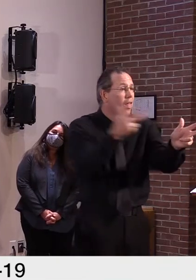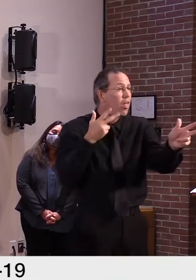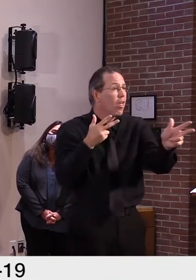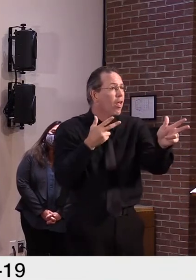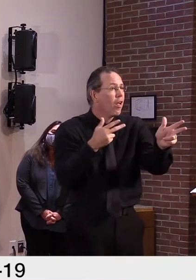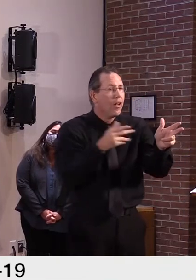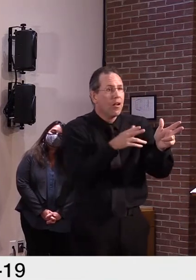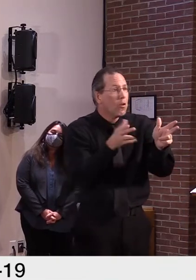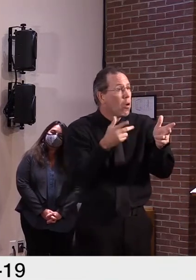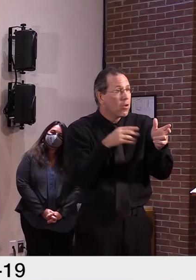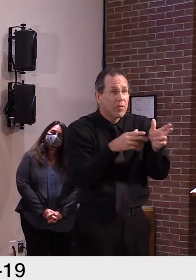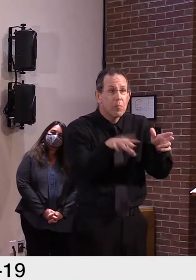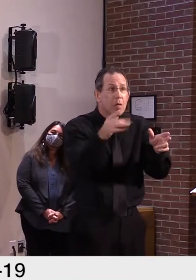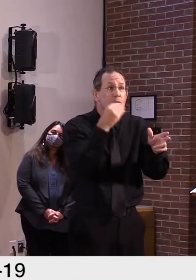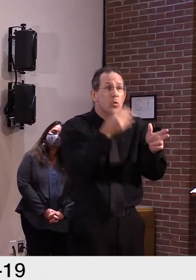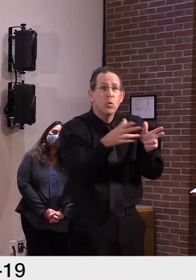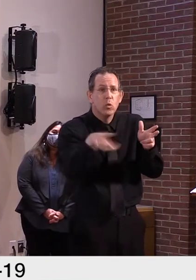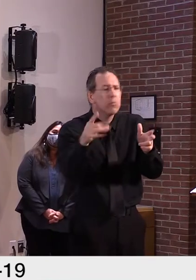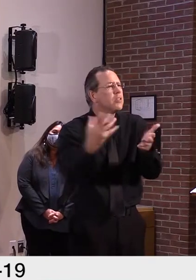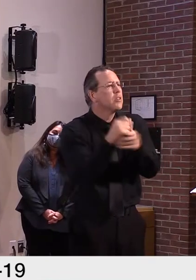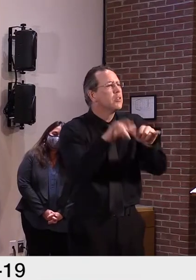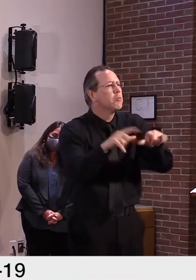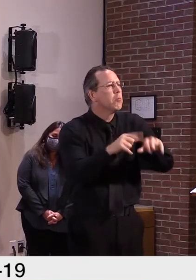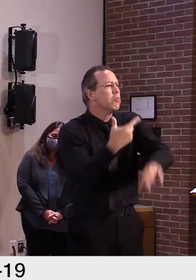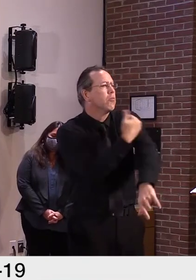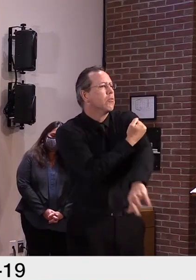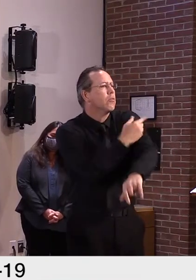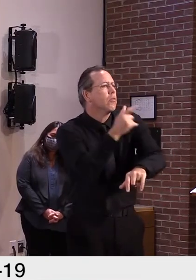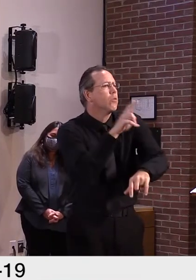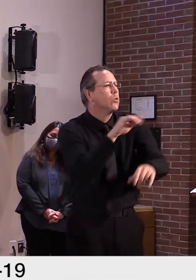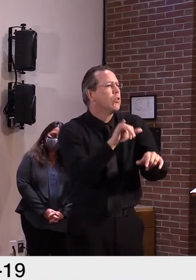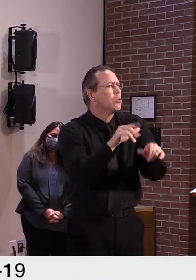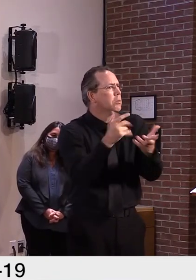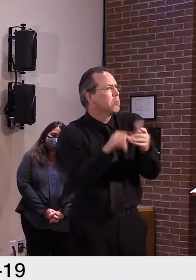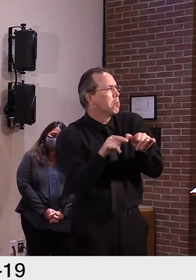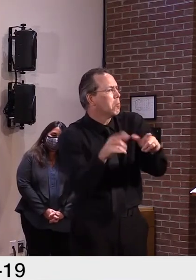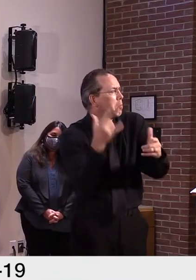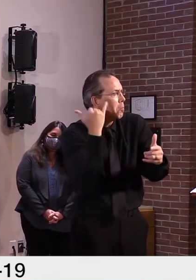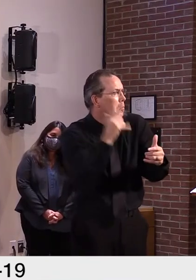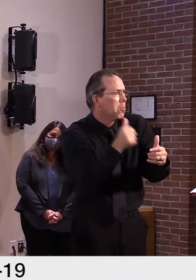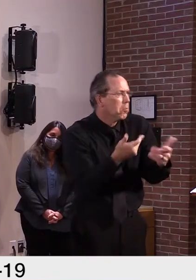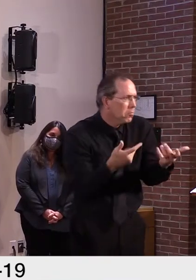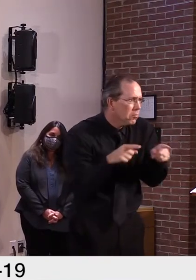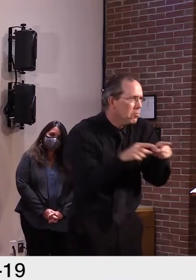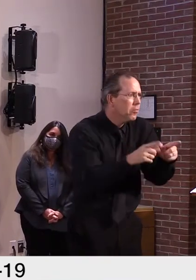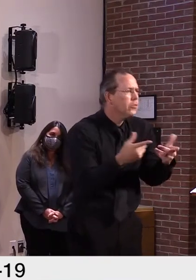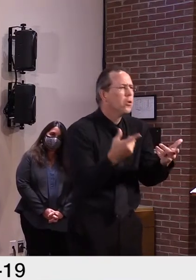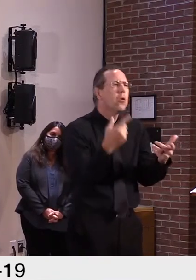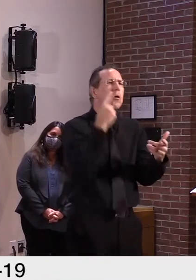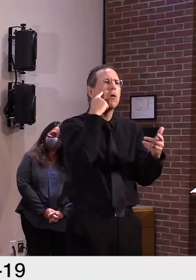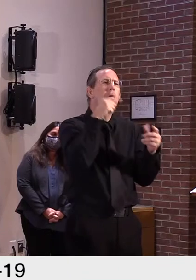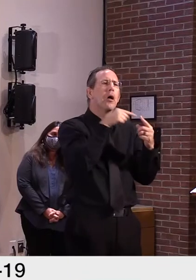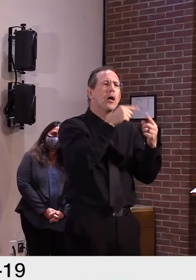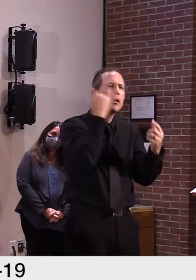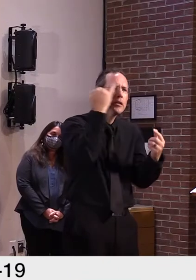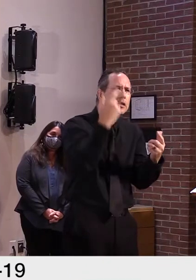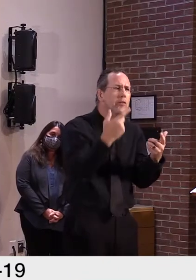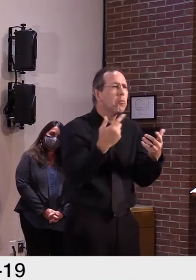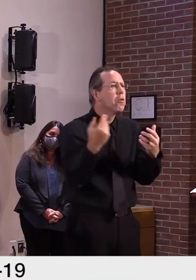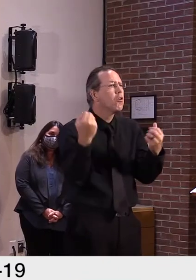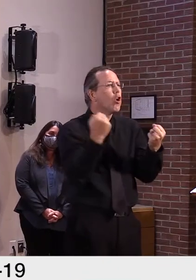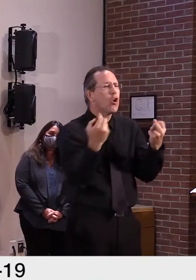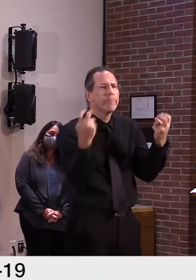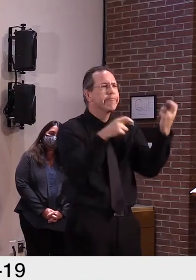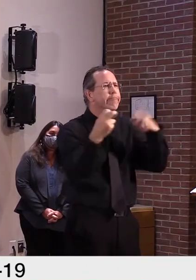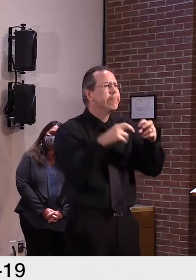There are mobile vans for people who have difficulty accessing some of the other sites that can bring